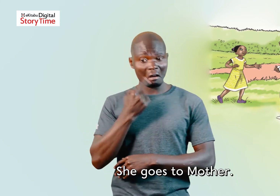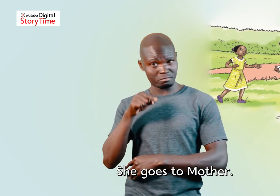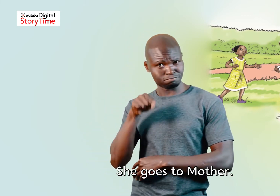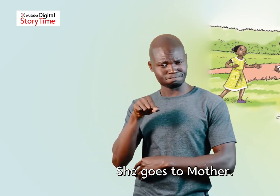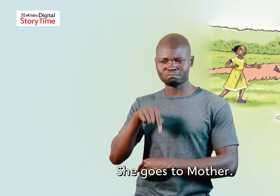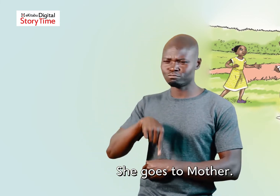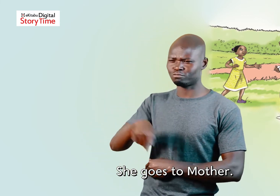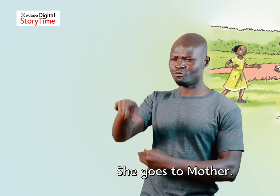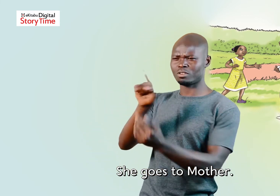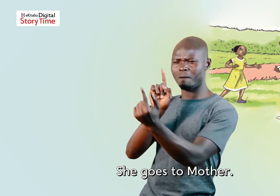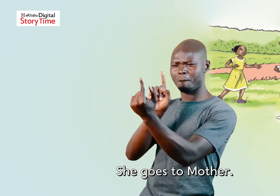She goes to Mother